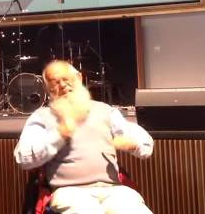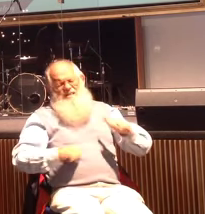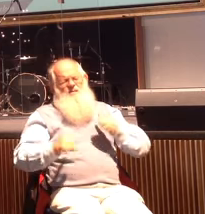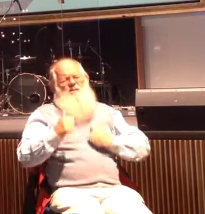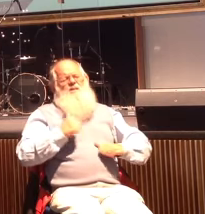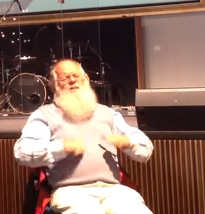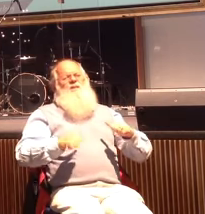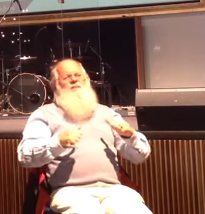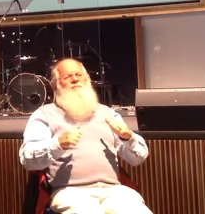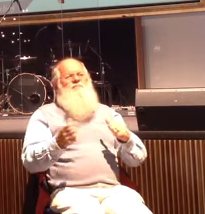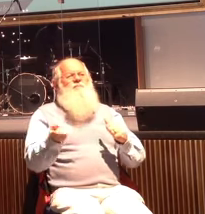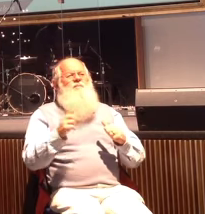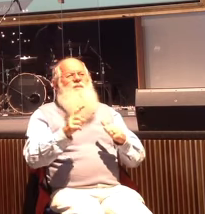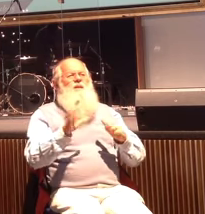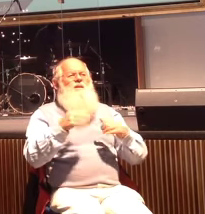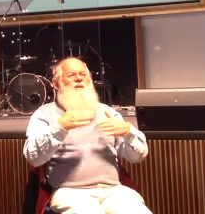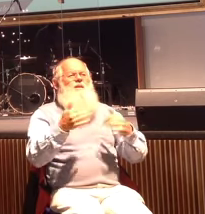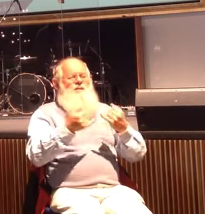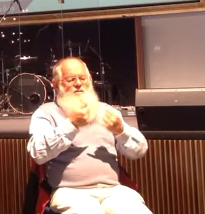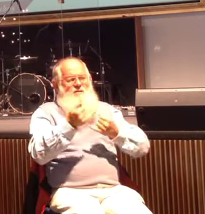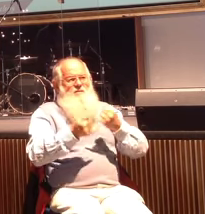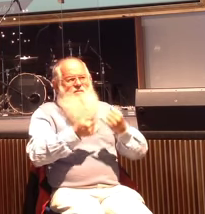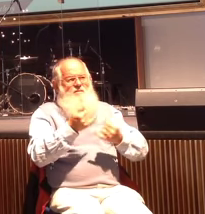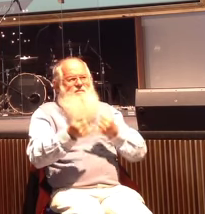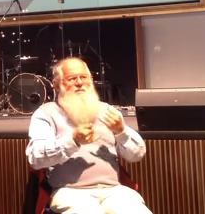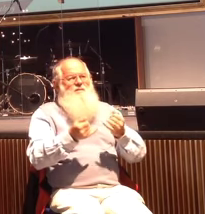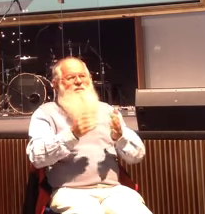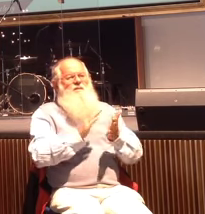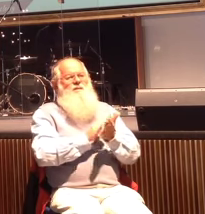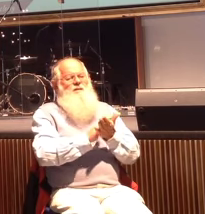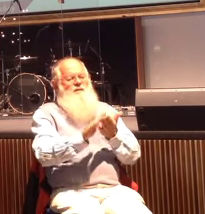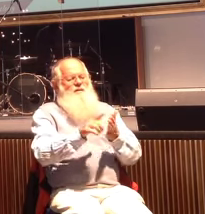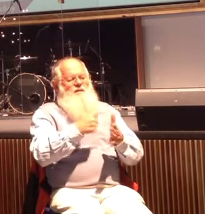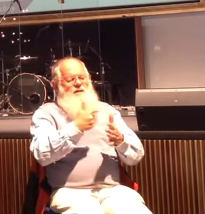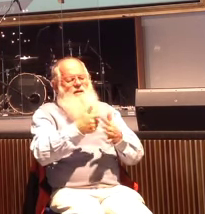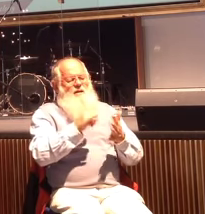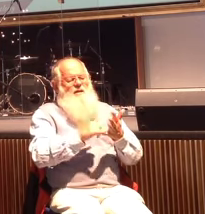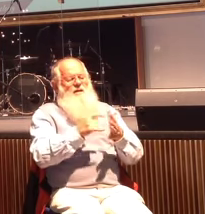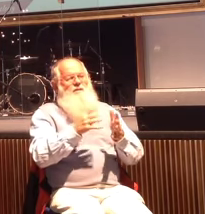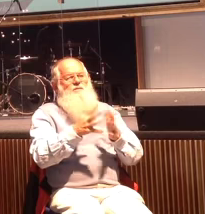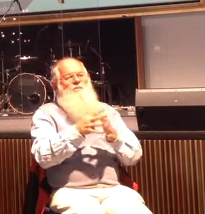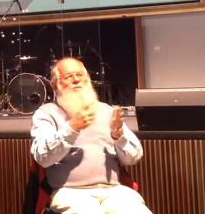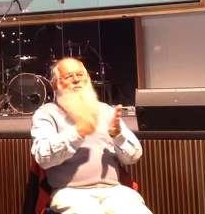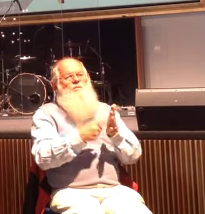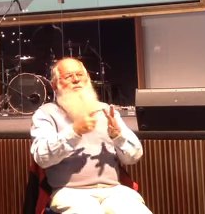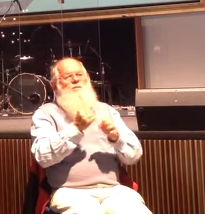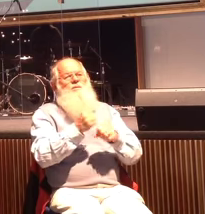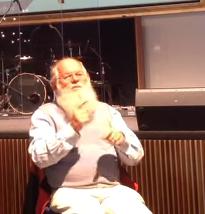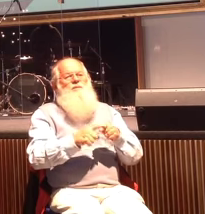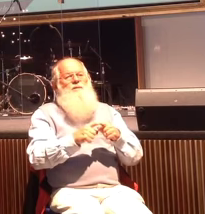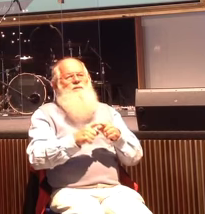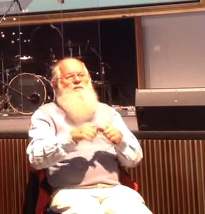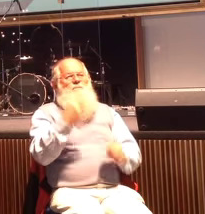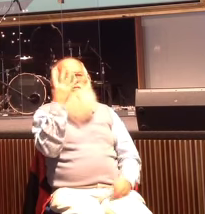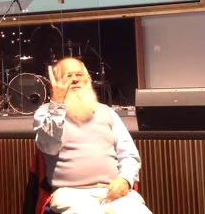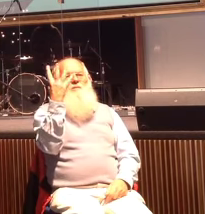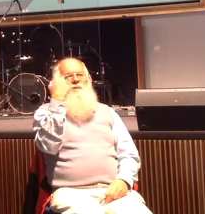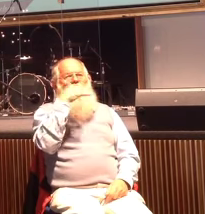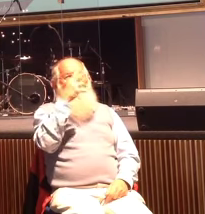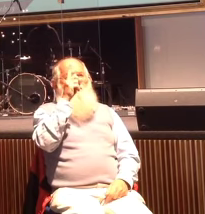and they end up at this battle at a place called Hacksaw Ridge because there's this cliff face that is a 400 feet drop and they climb up